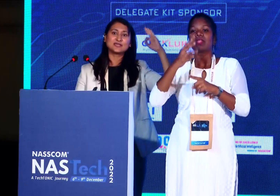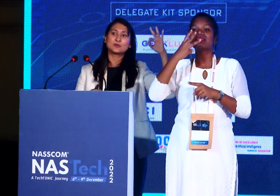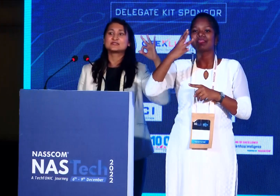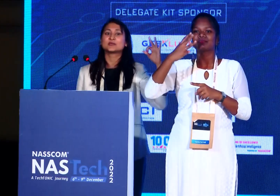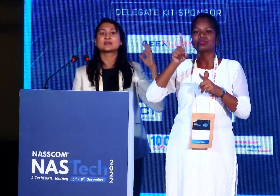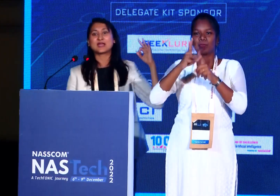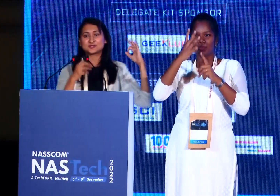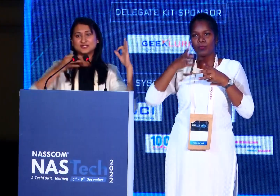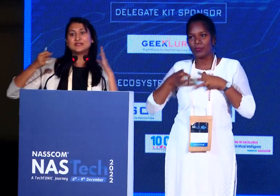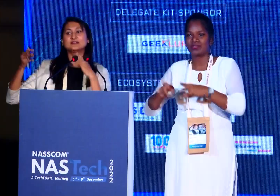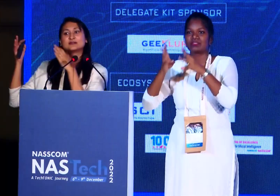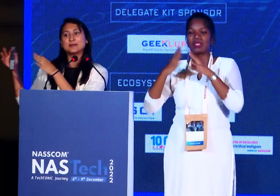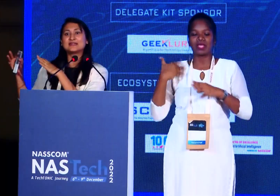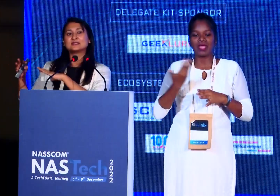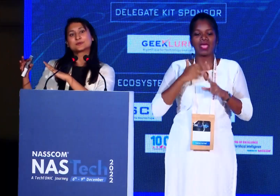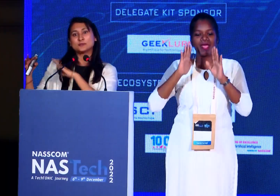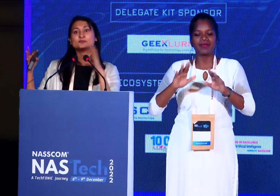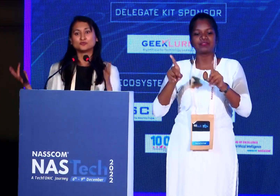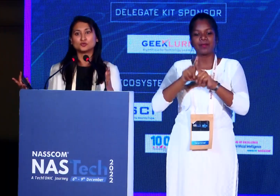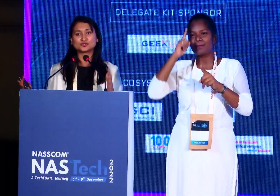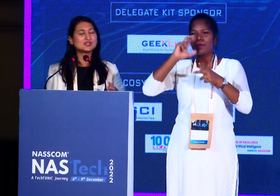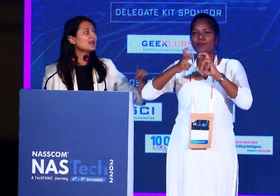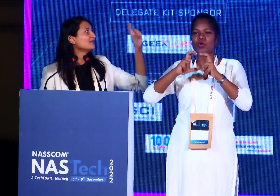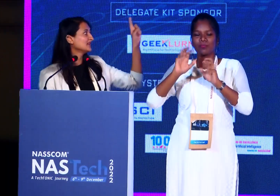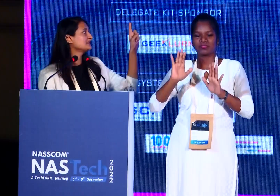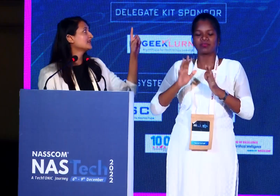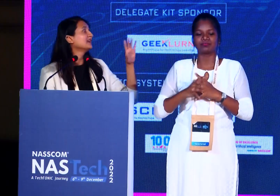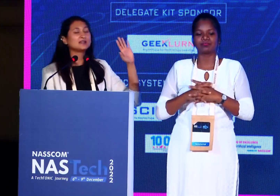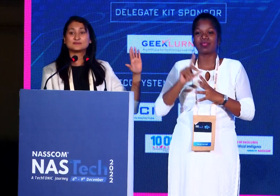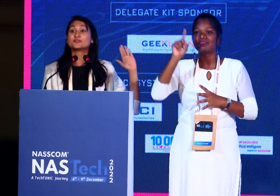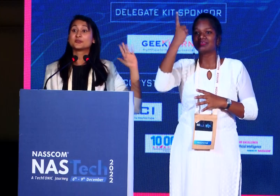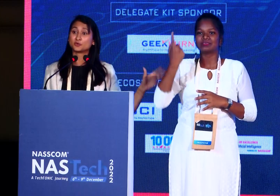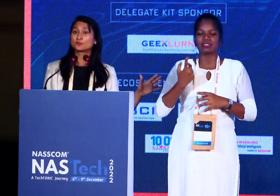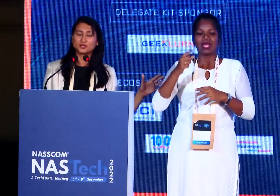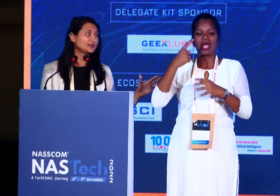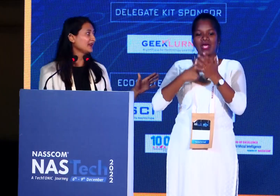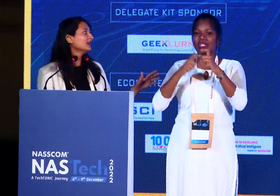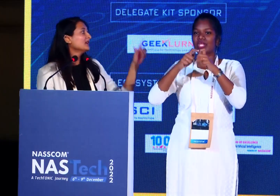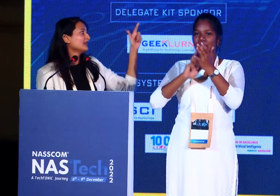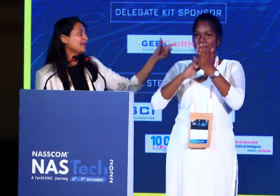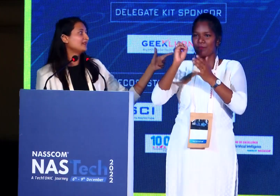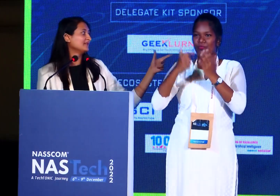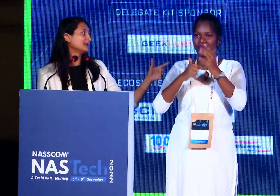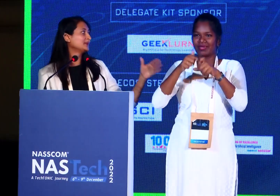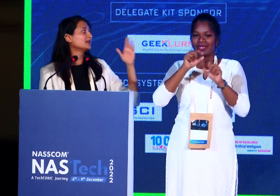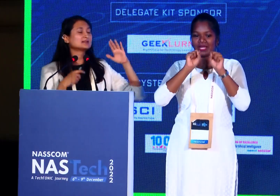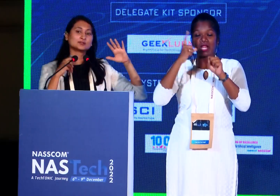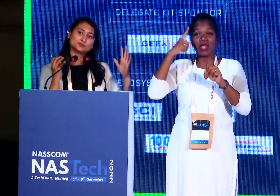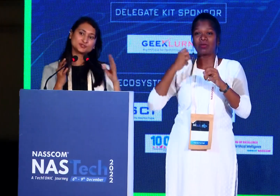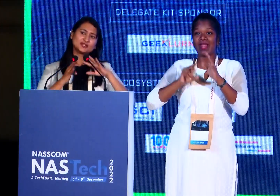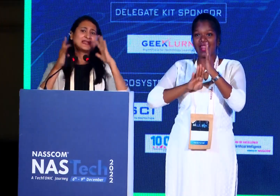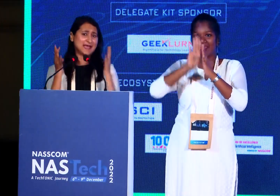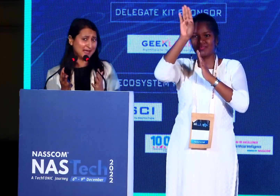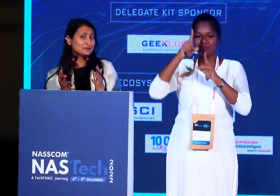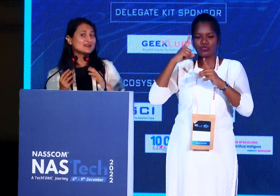ways we are actually combating the problem of wounds. First, in terms of remote monitoring, we have developed a